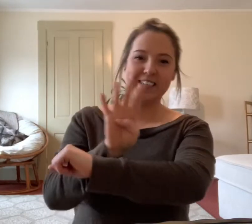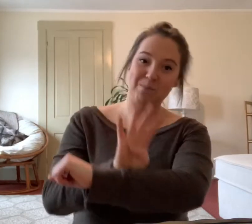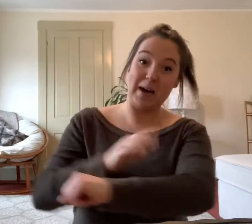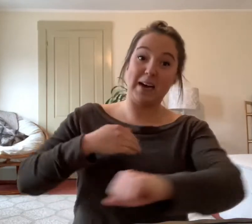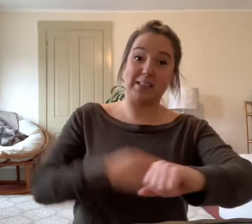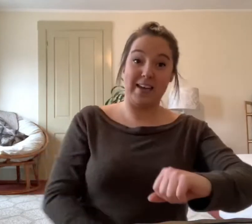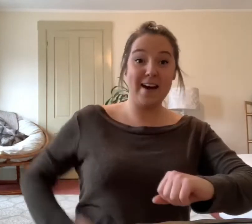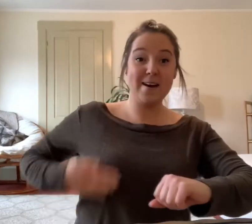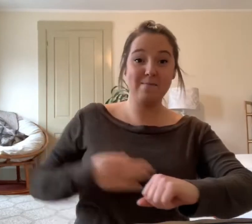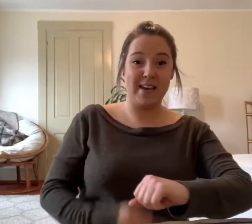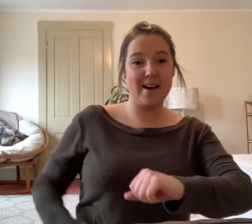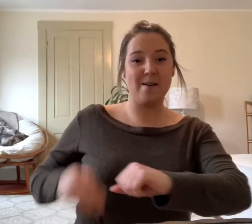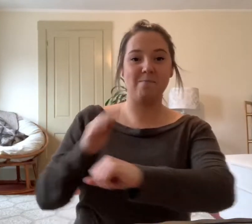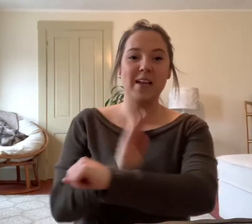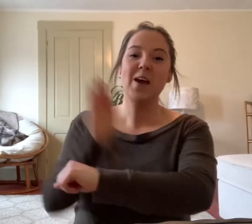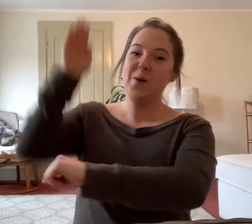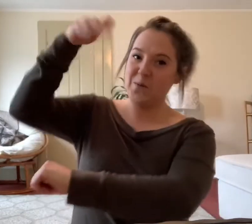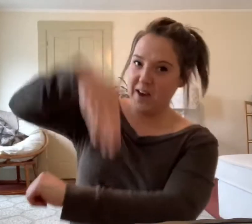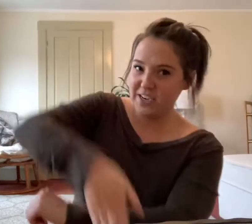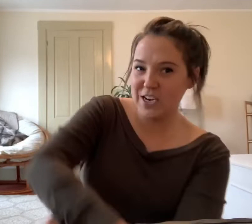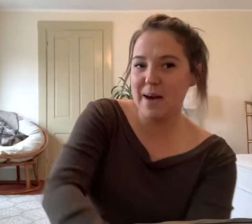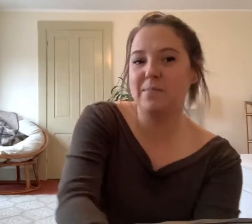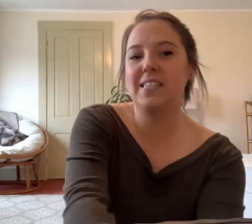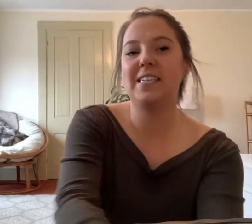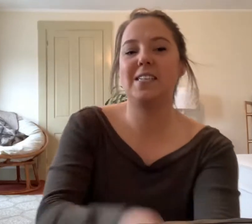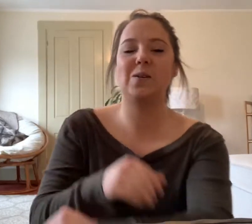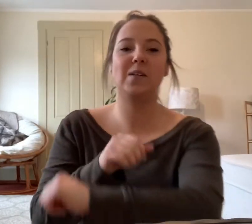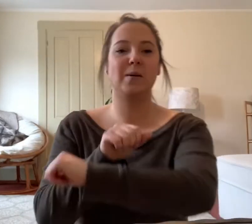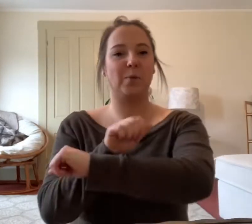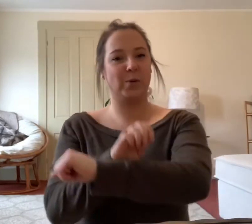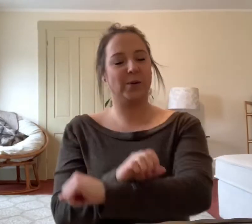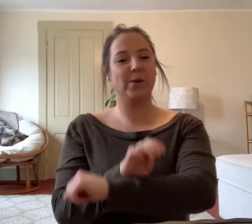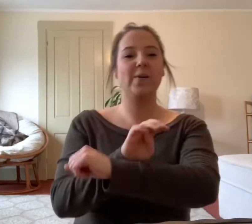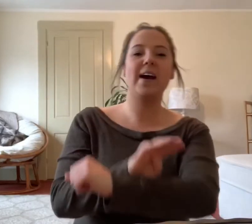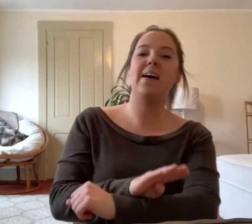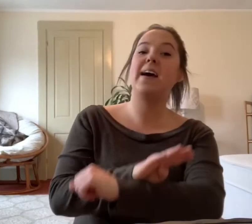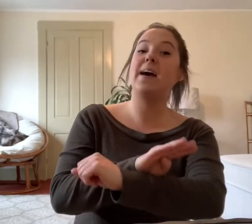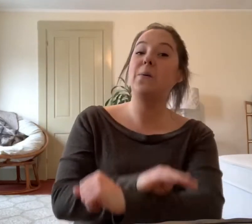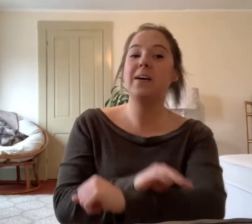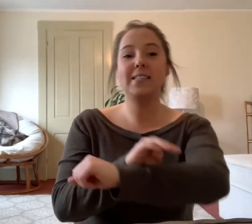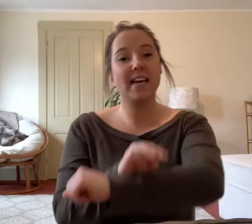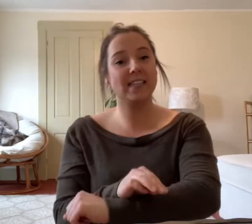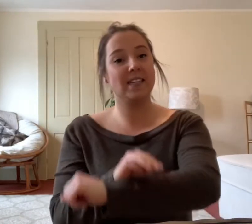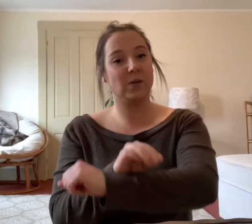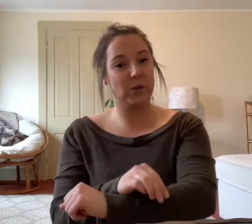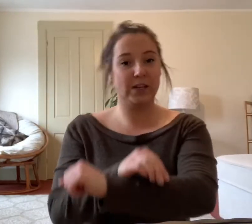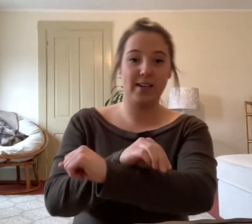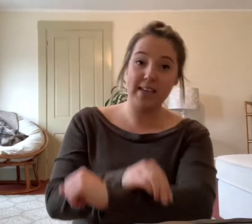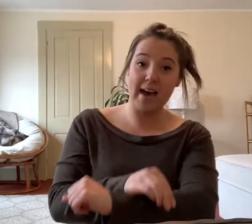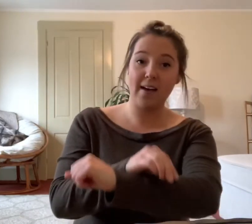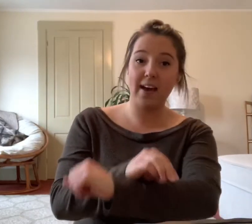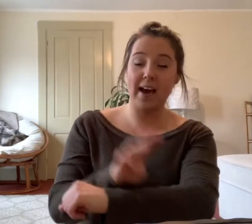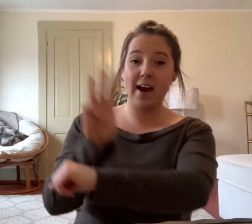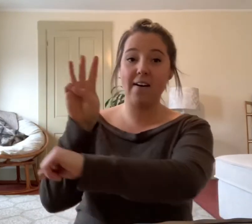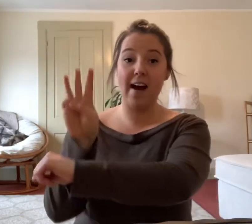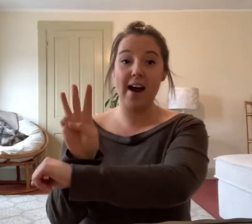bugs. Yum, yum! One jumped into the pool where it was nice and cool. Now there are